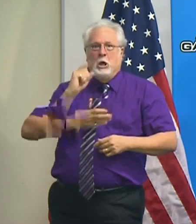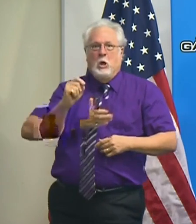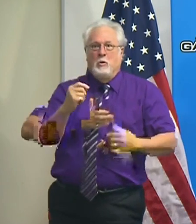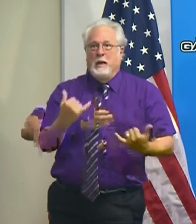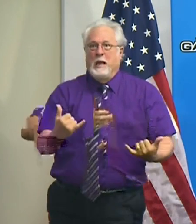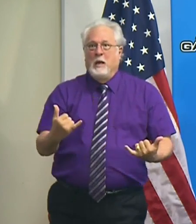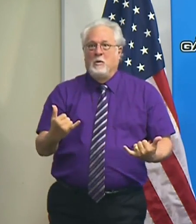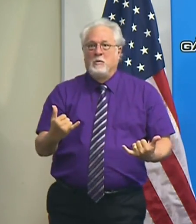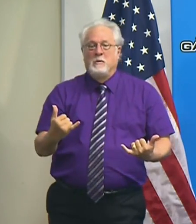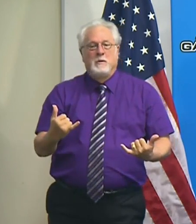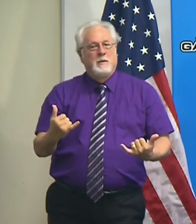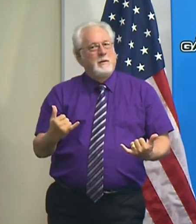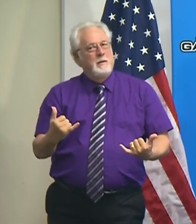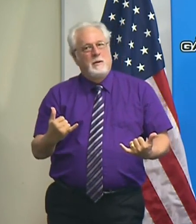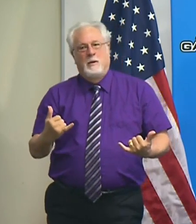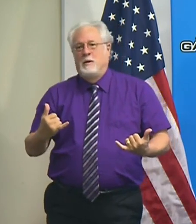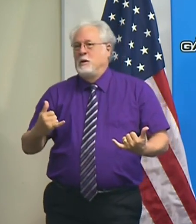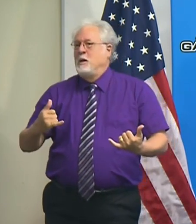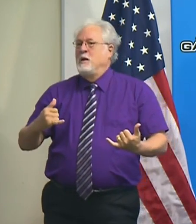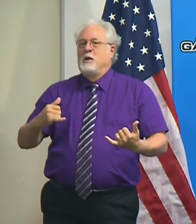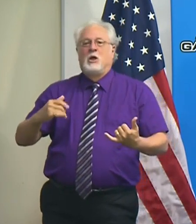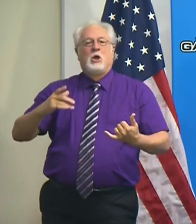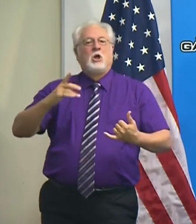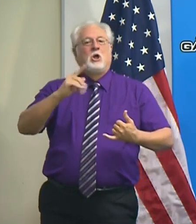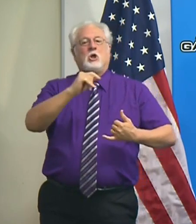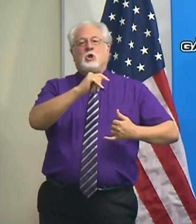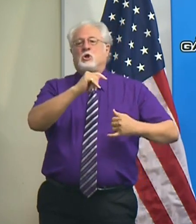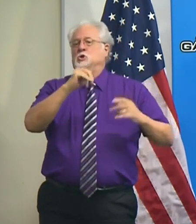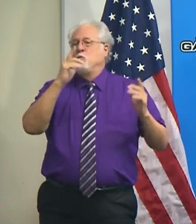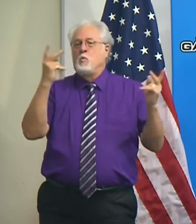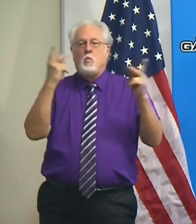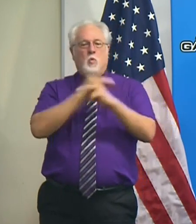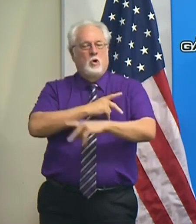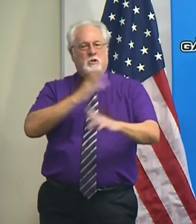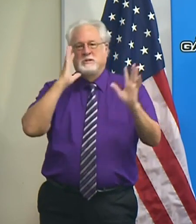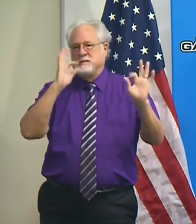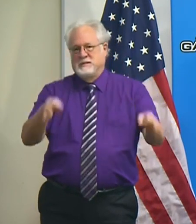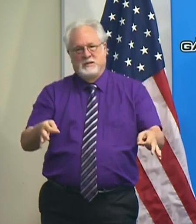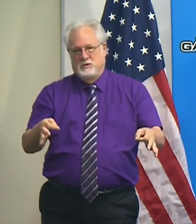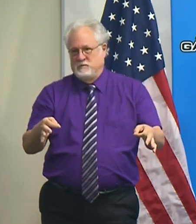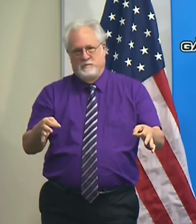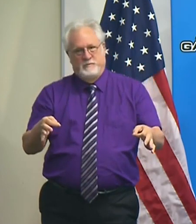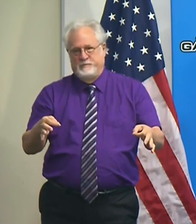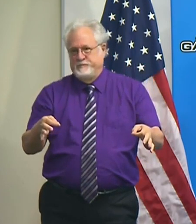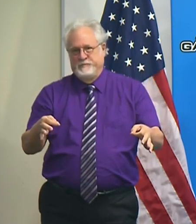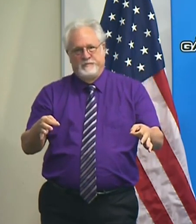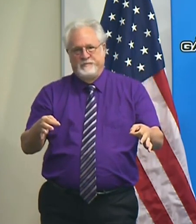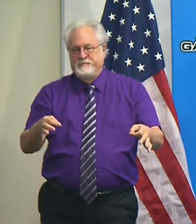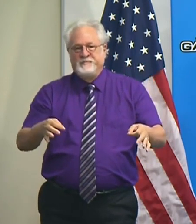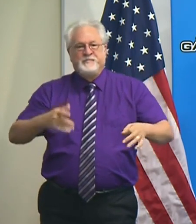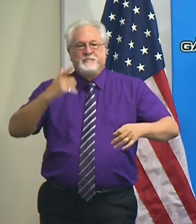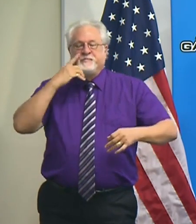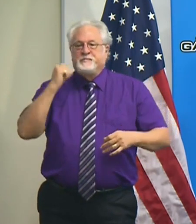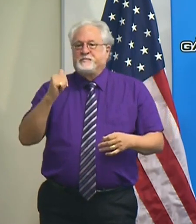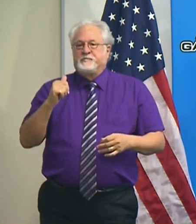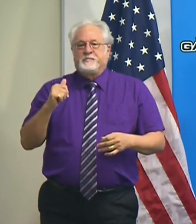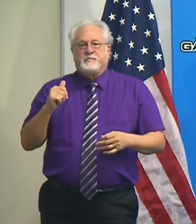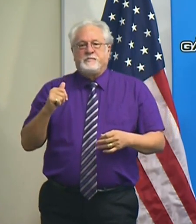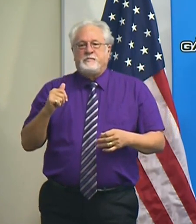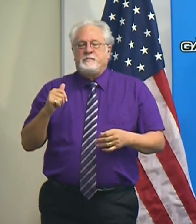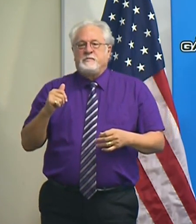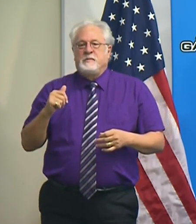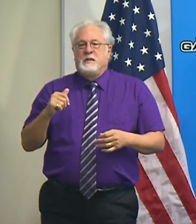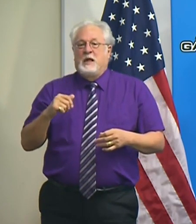leave now because that will be the absolute worst decision you can make at that point. Uh, because the